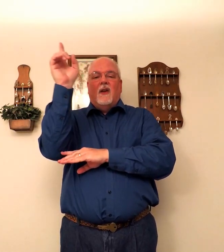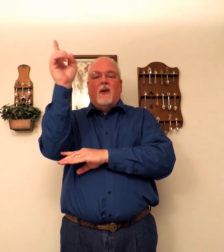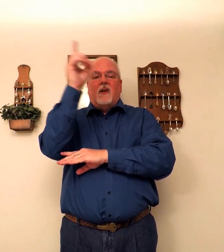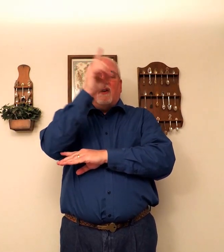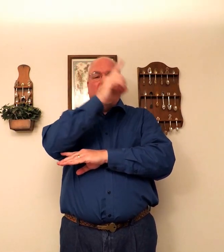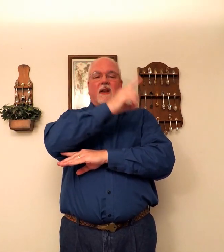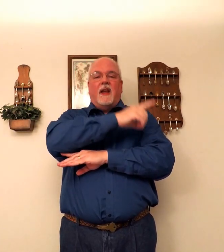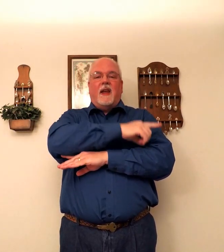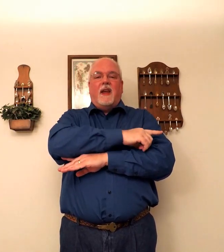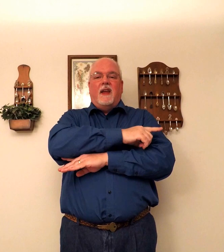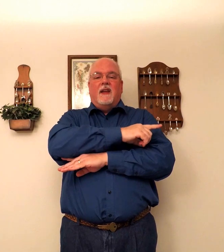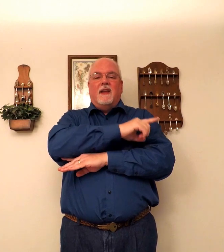Day.